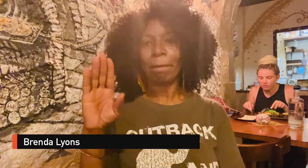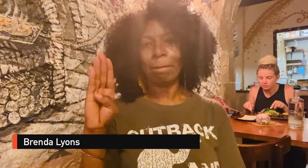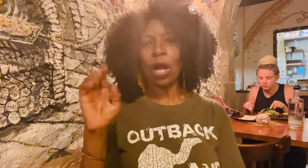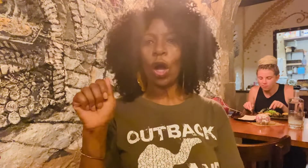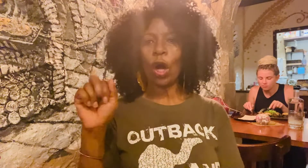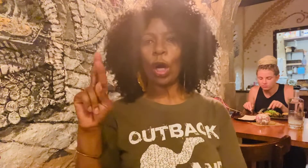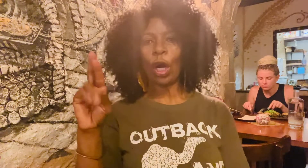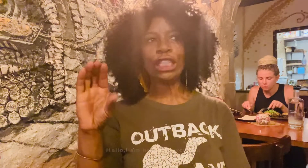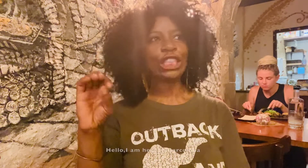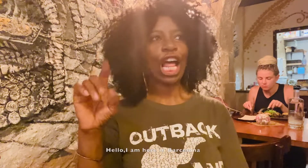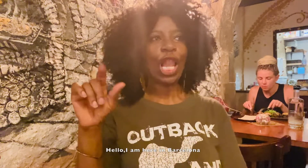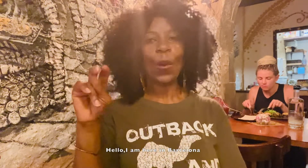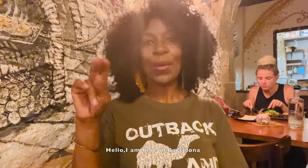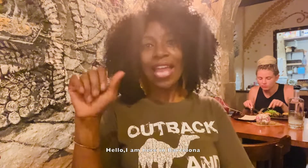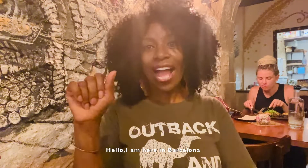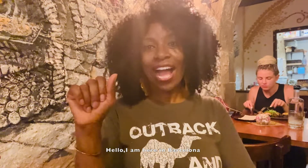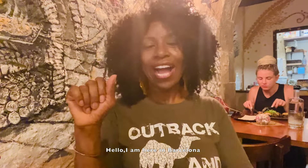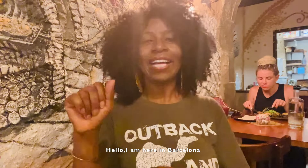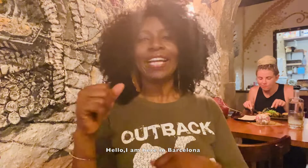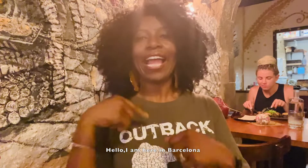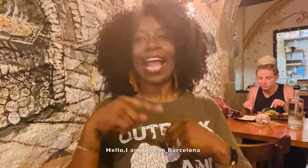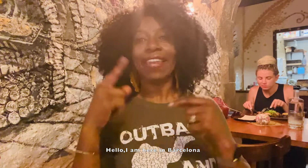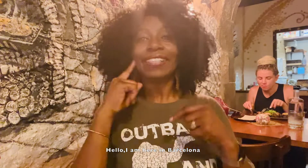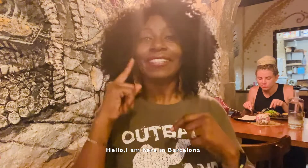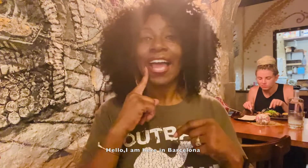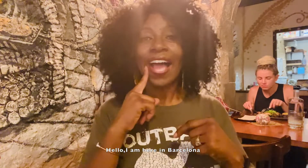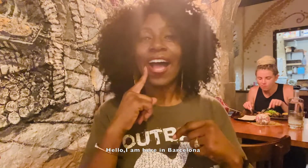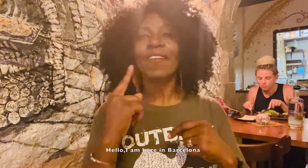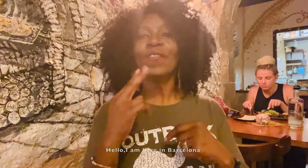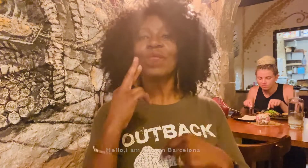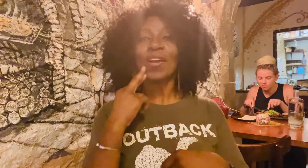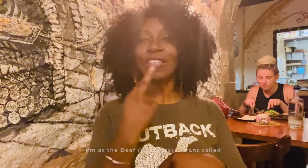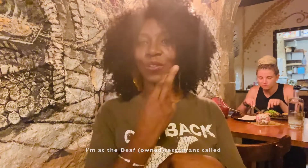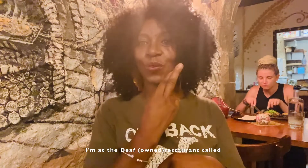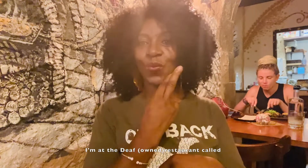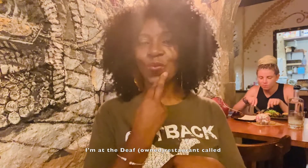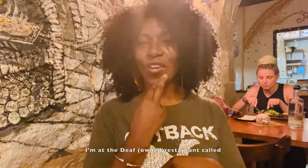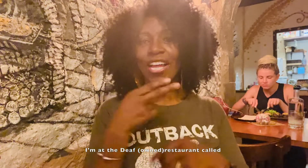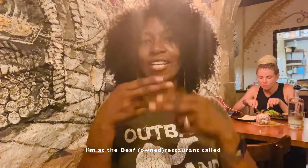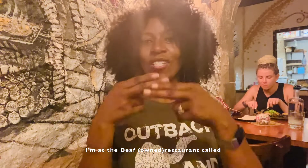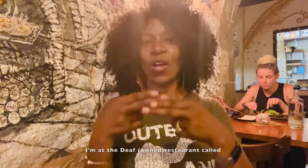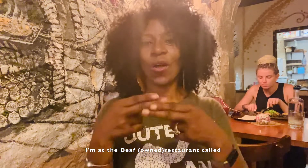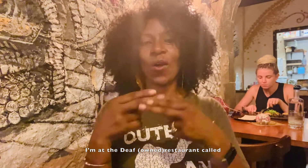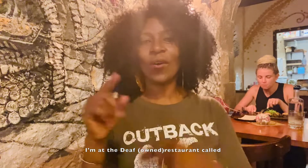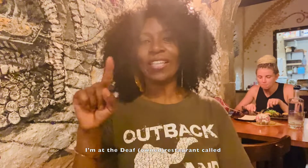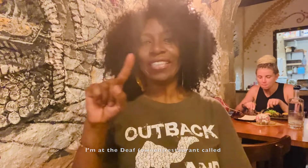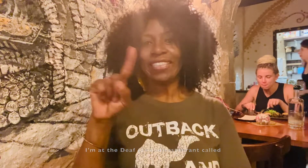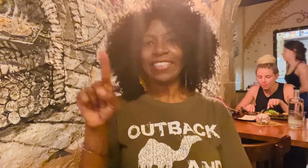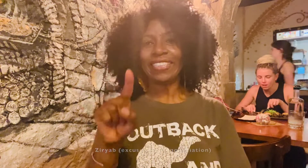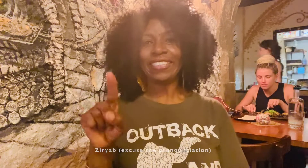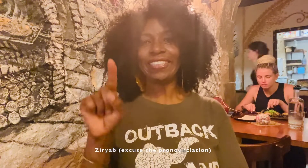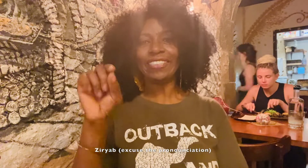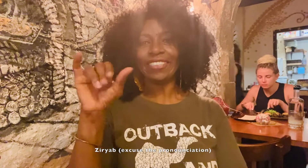am here in Barcelona. I am at the deaf restaurant called